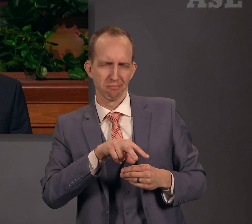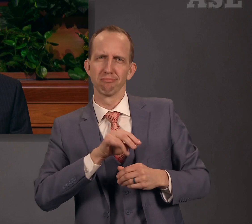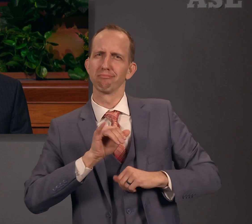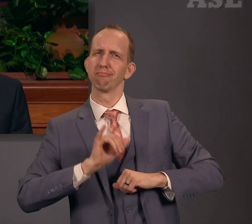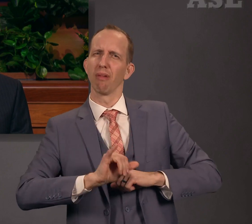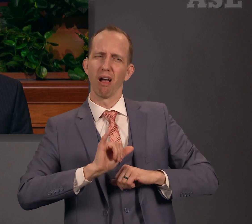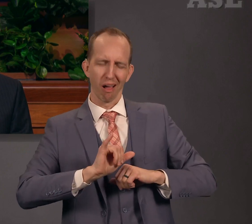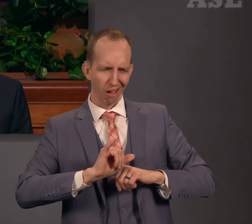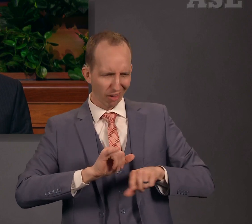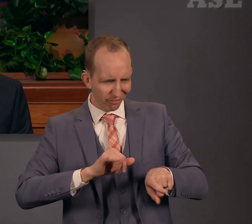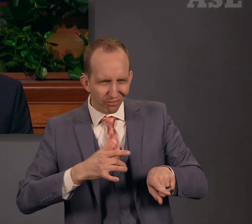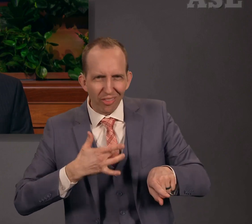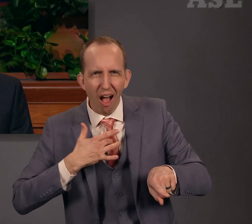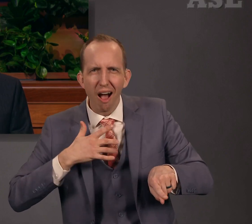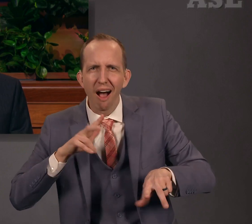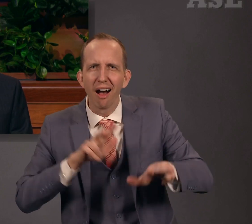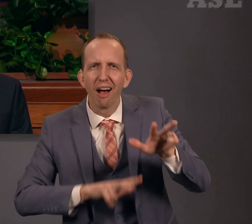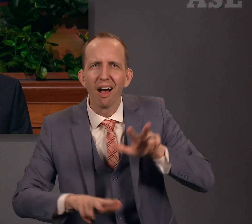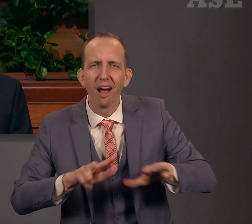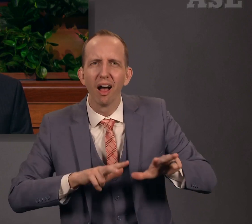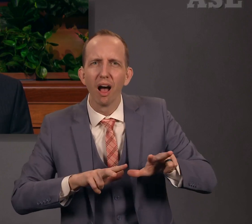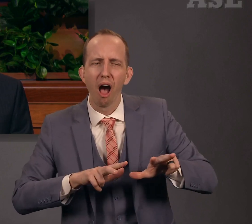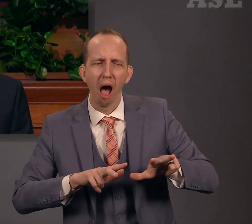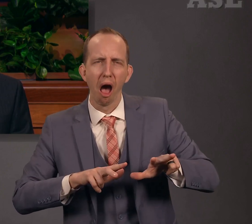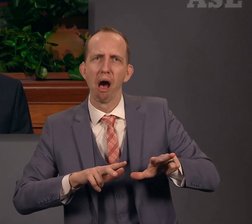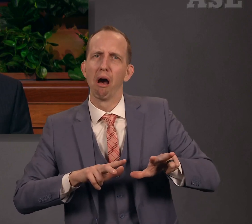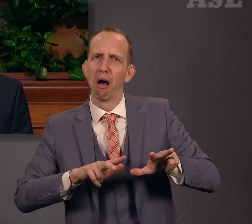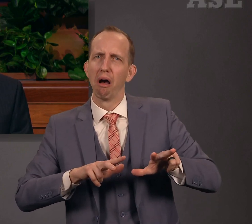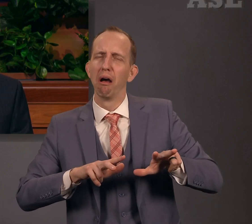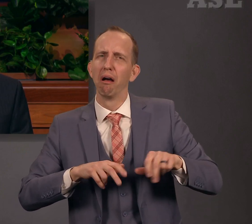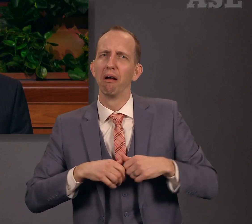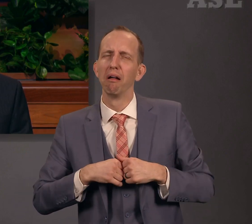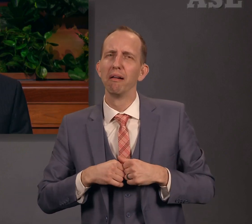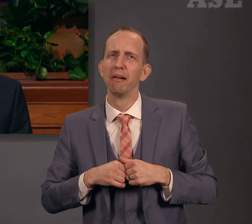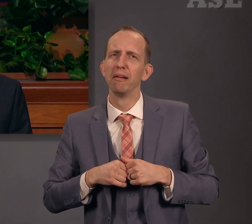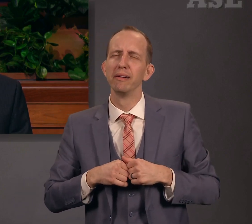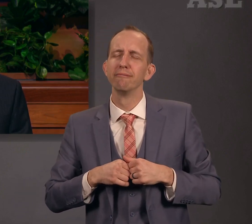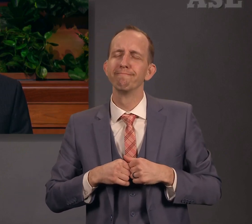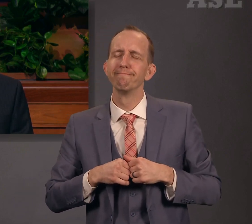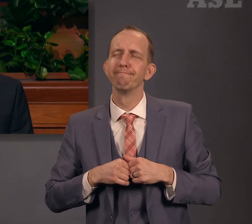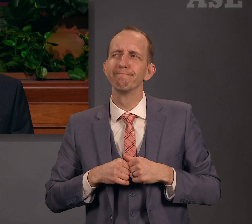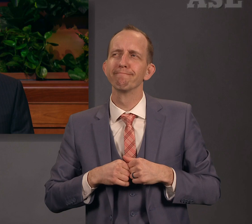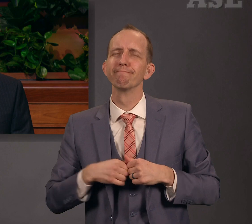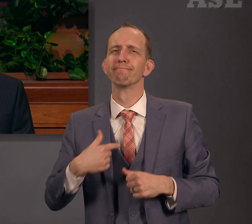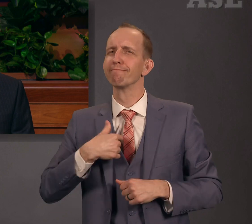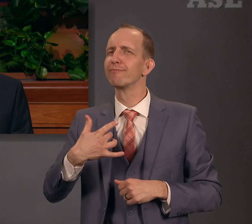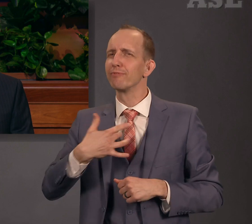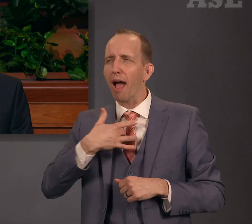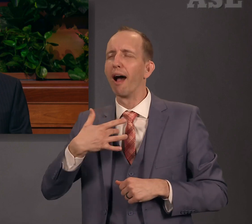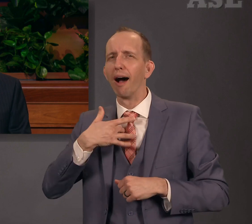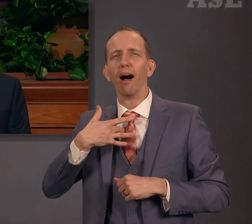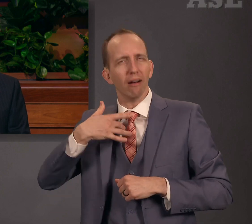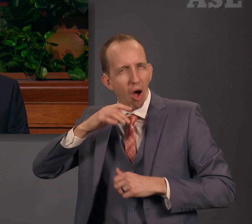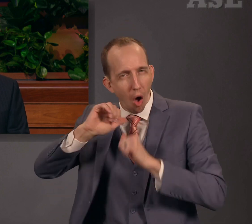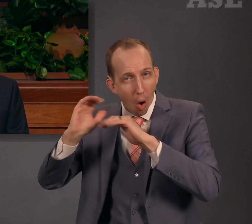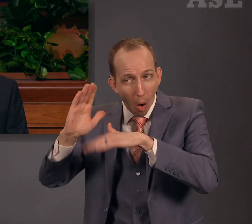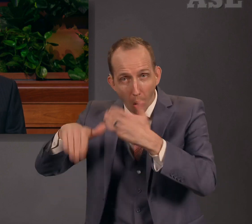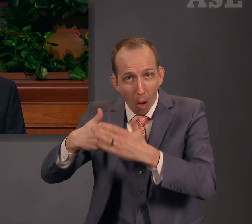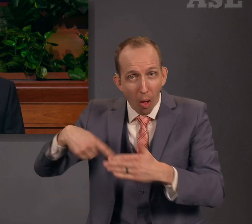acutely aware of his personal inadequacies and limitations. And I suspect all of us at one time or another